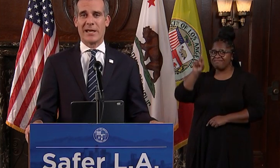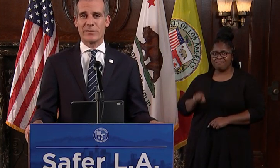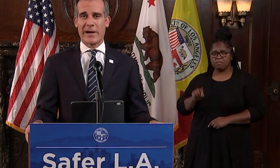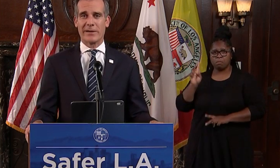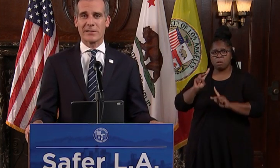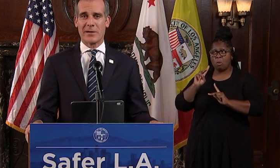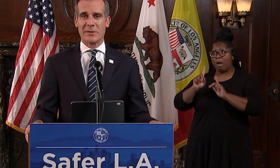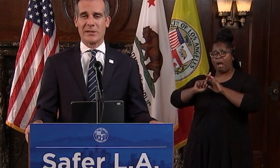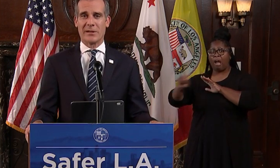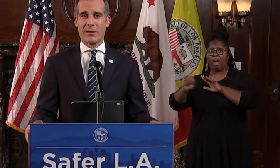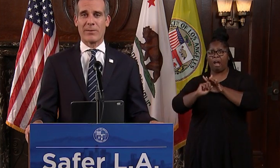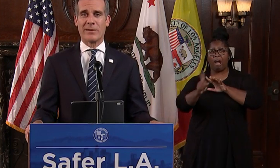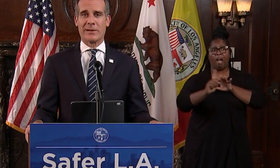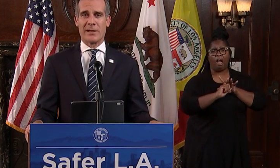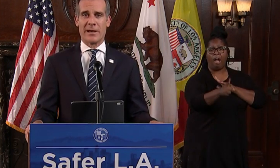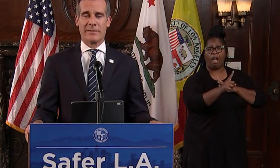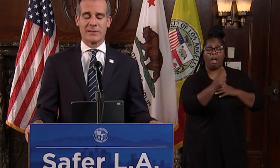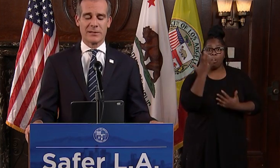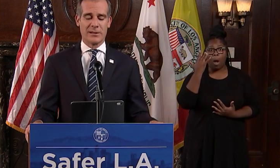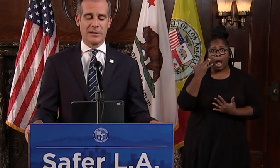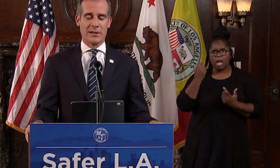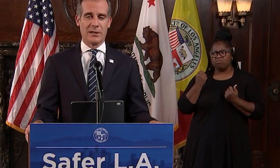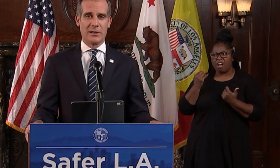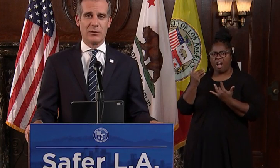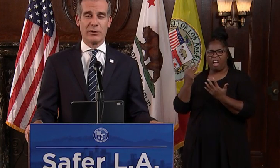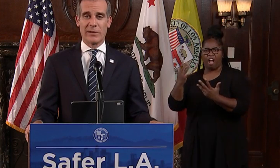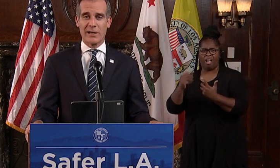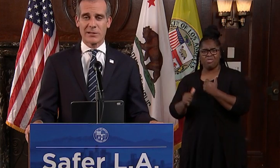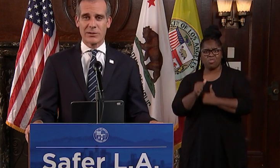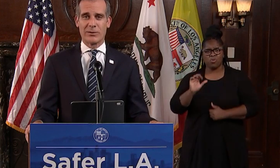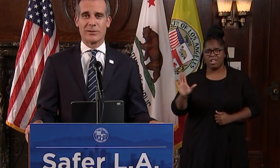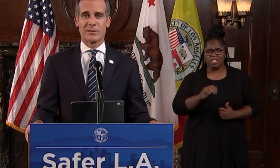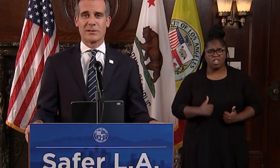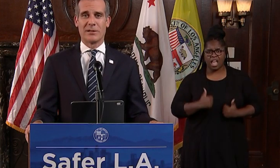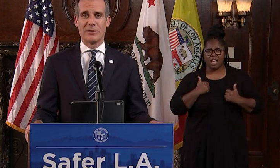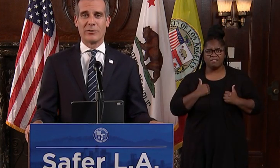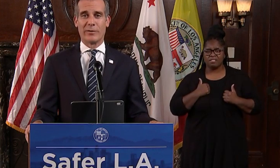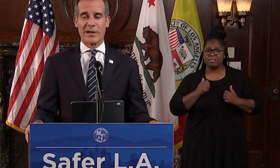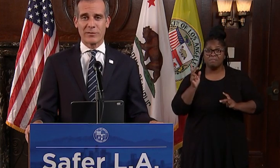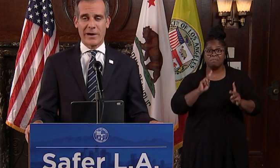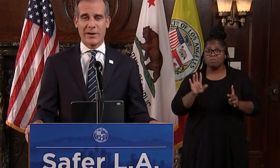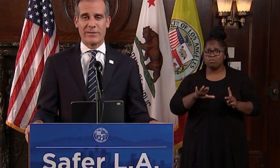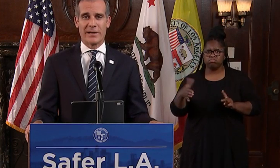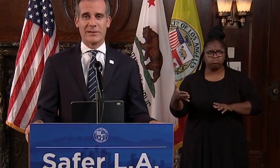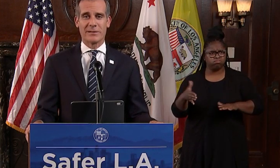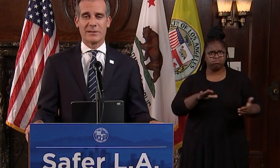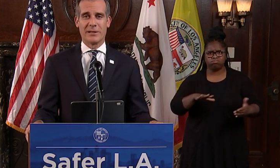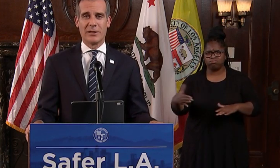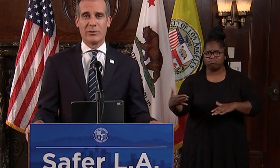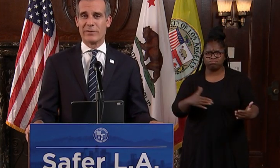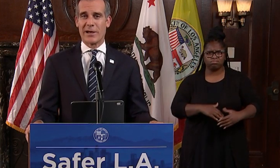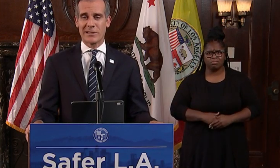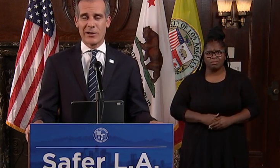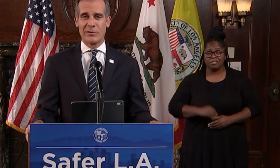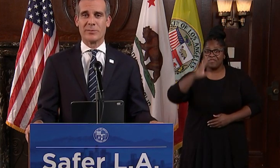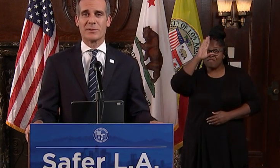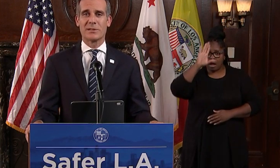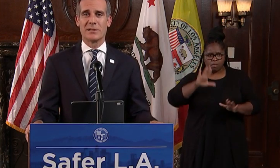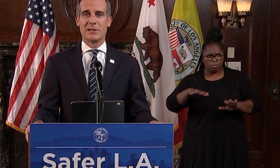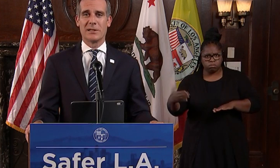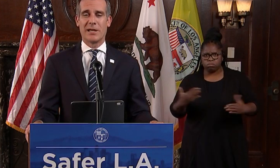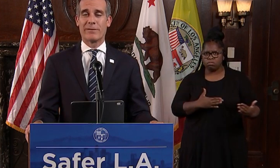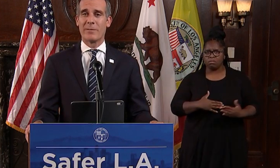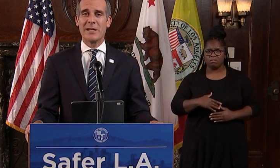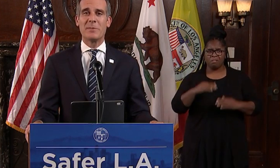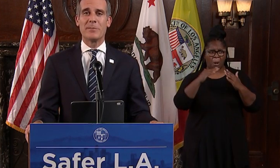as fires come near and threaten their lives. We've lost souls, we've lost firefighters, we've lost homes